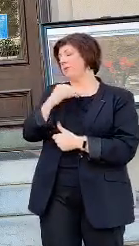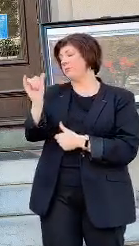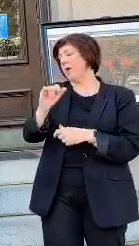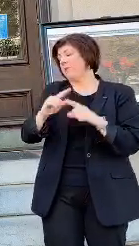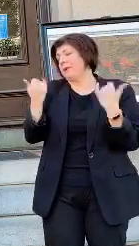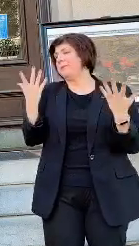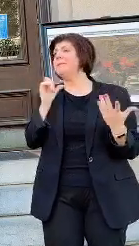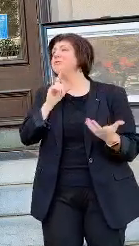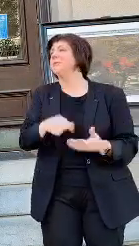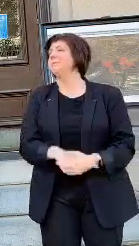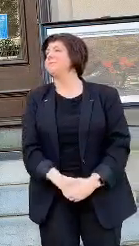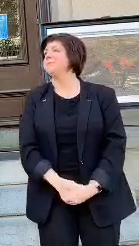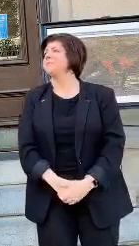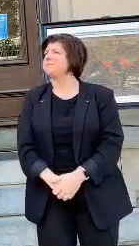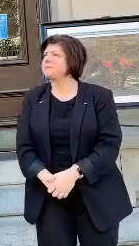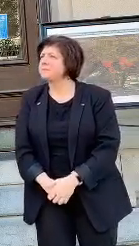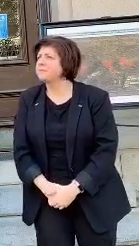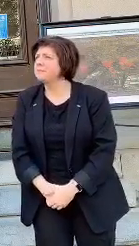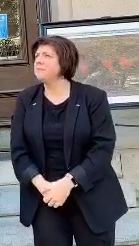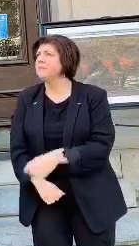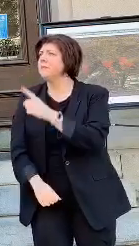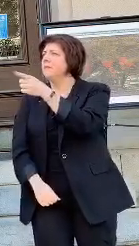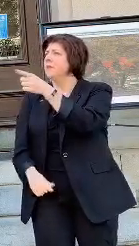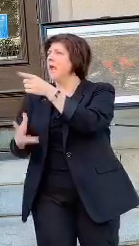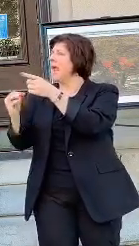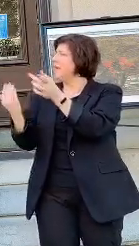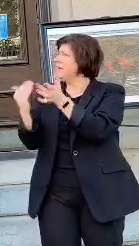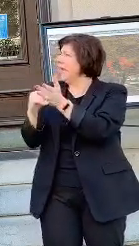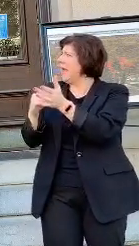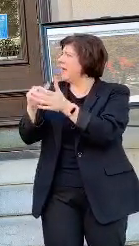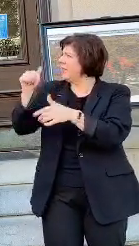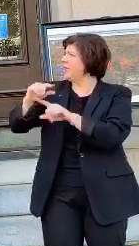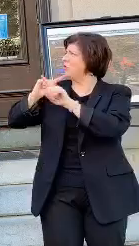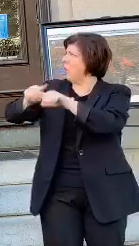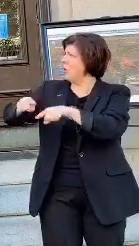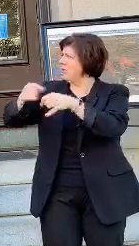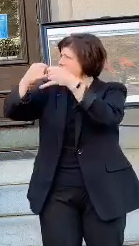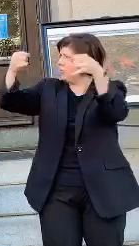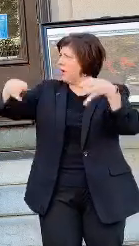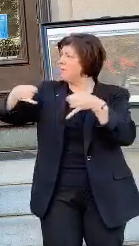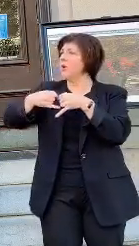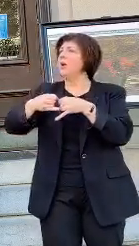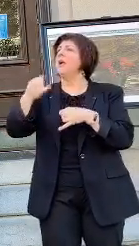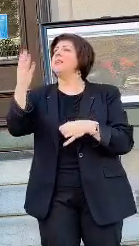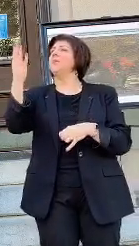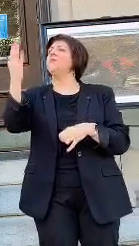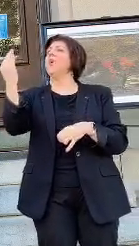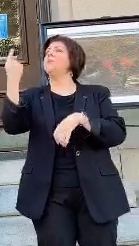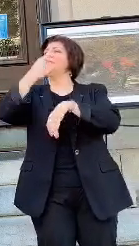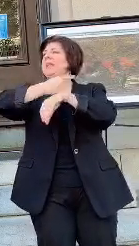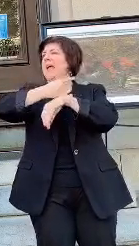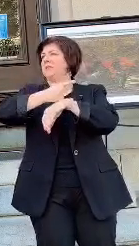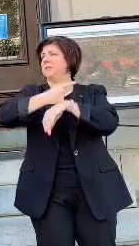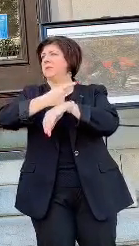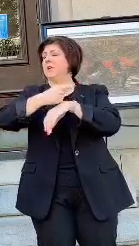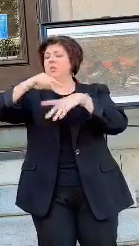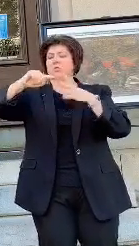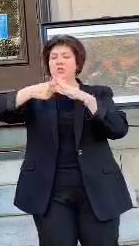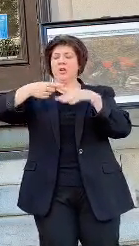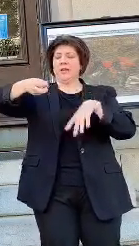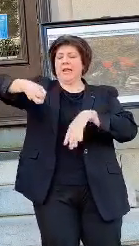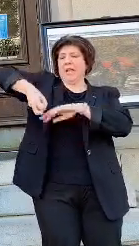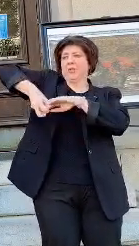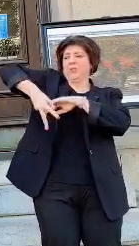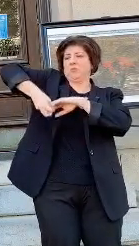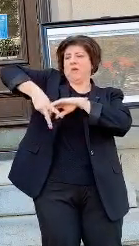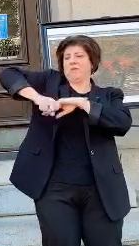not sure what we do. How do you know the brothers? Once again, is this ordinance? It's 14 days. 14 days starting at 12-1-1